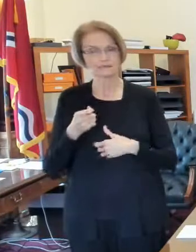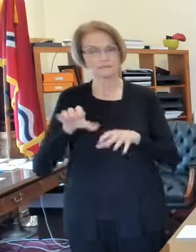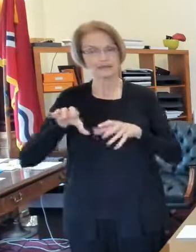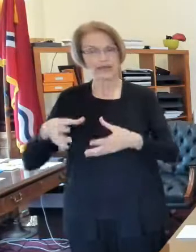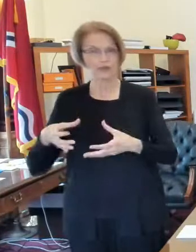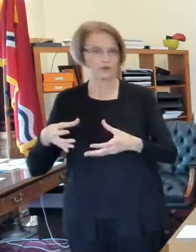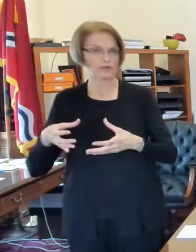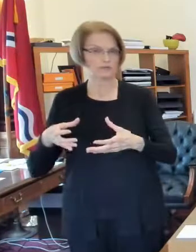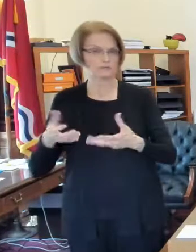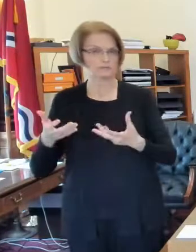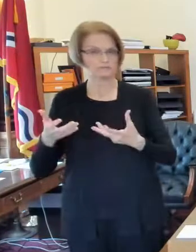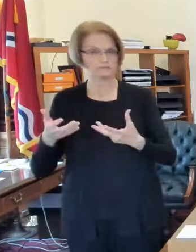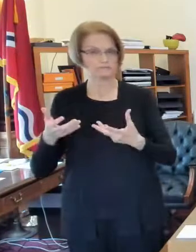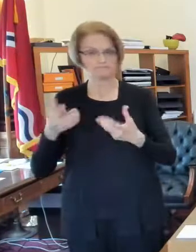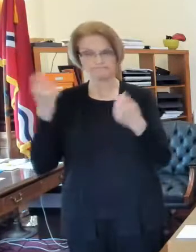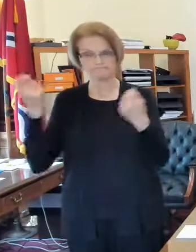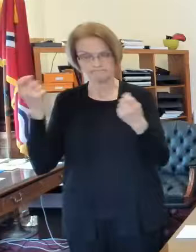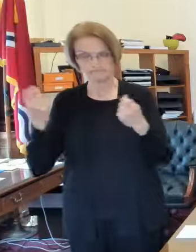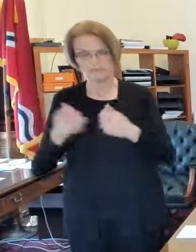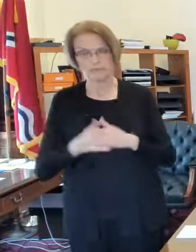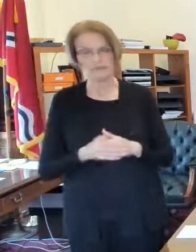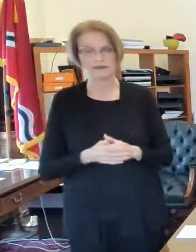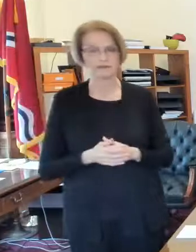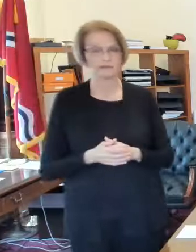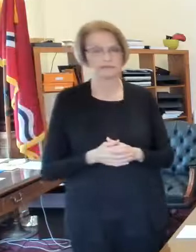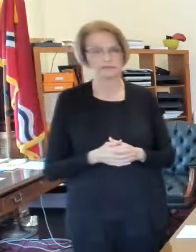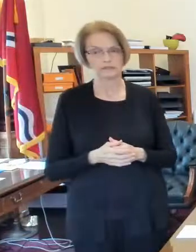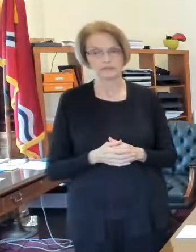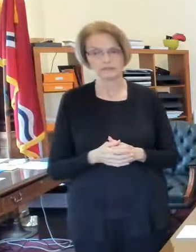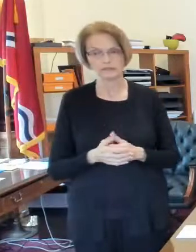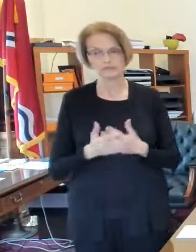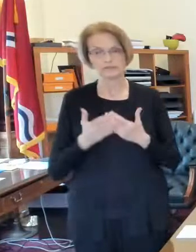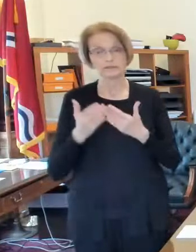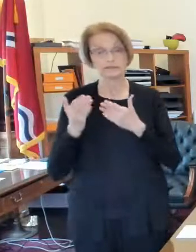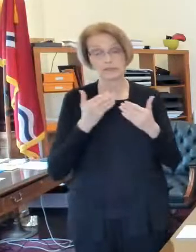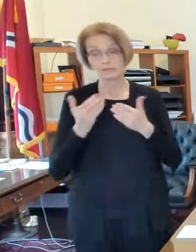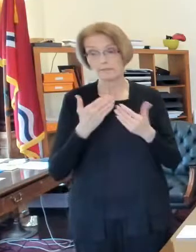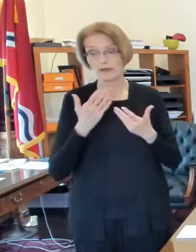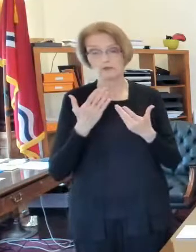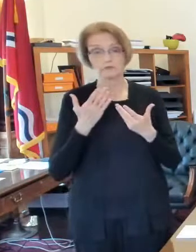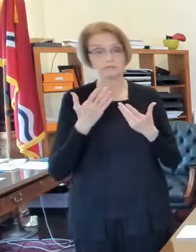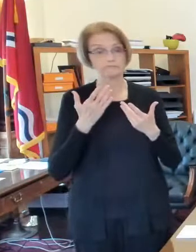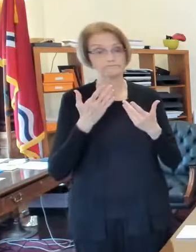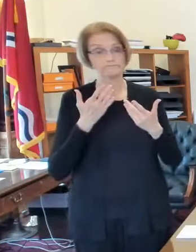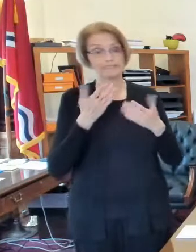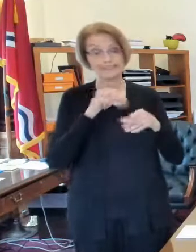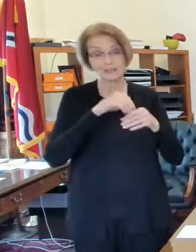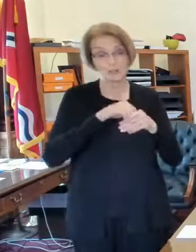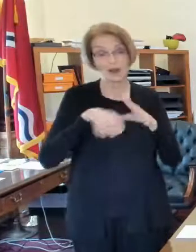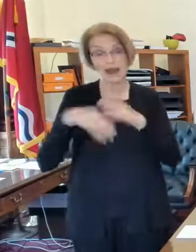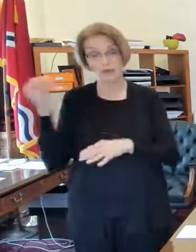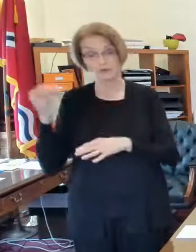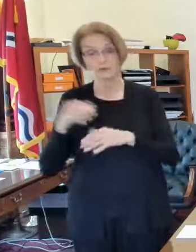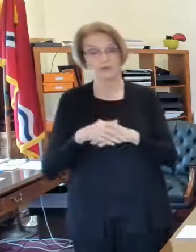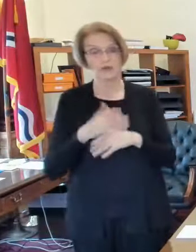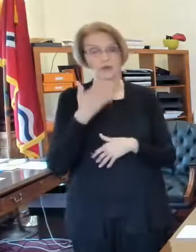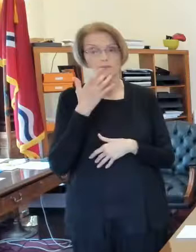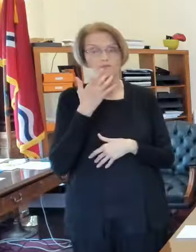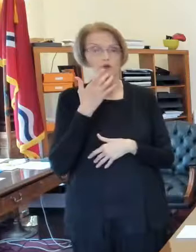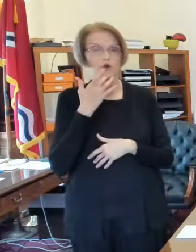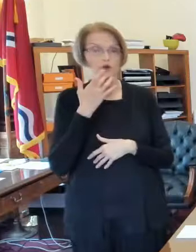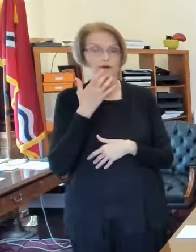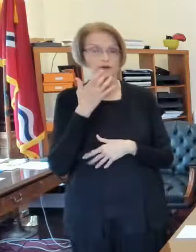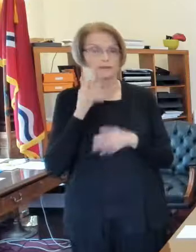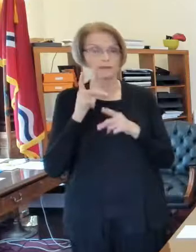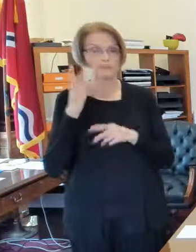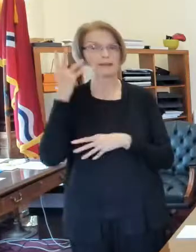you speak to uh whether there's a difference about them happening indoor or outdoor so we prefer for individuals to to